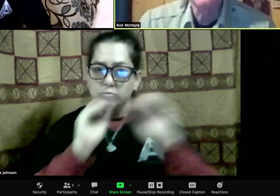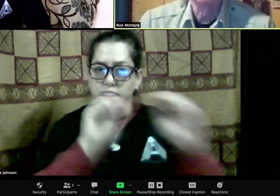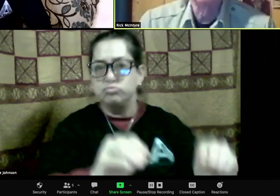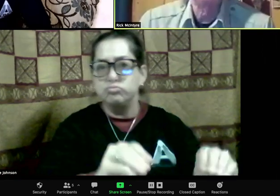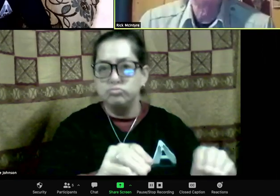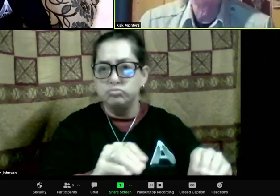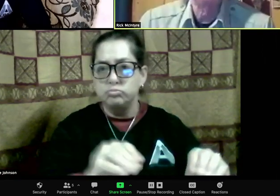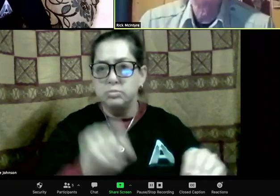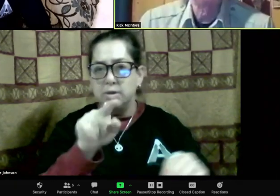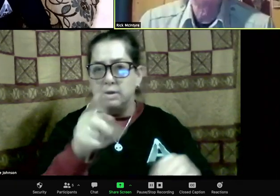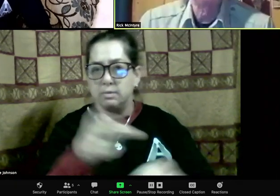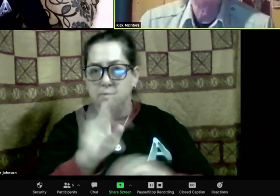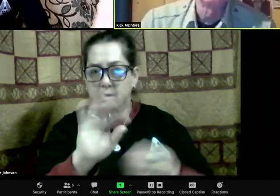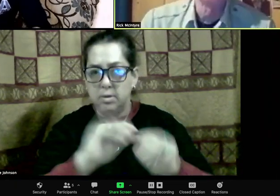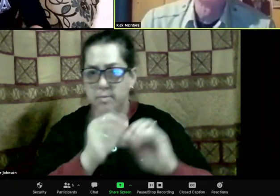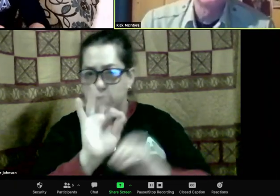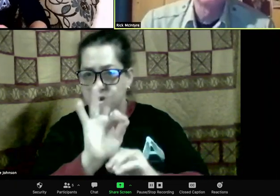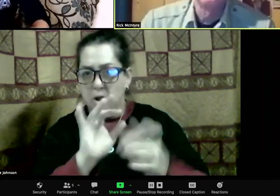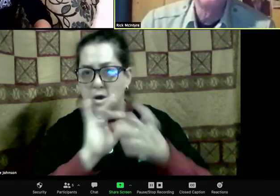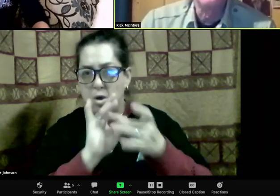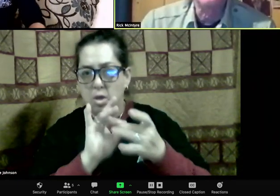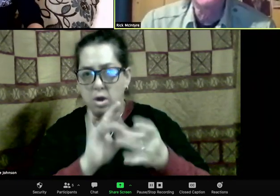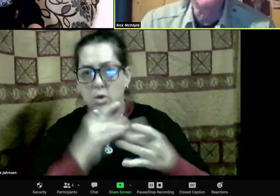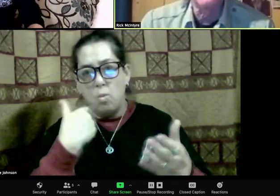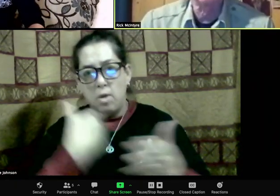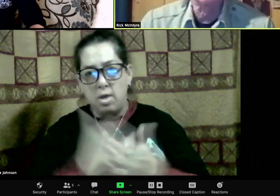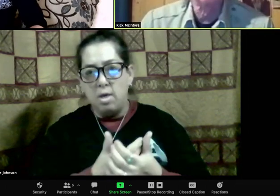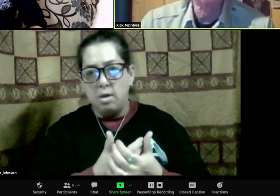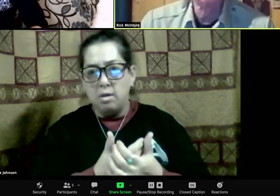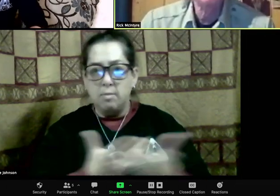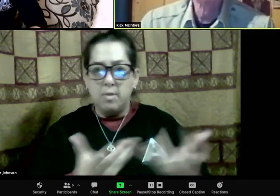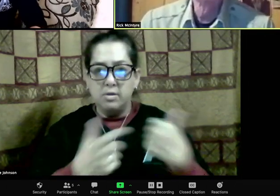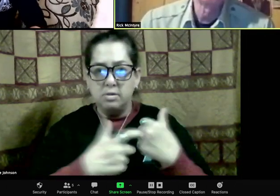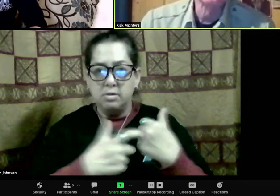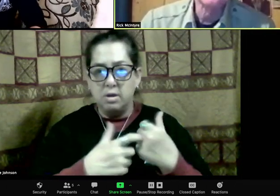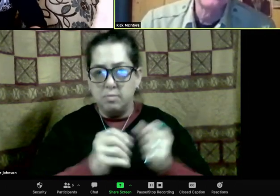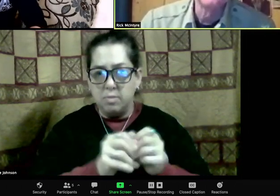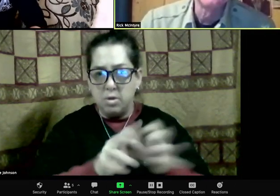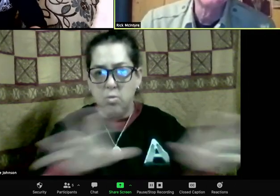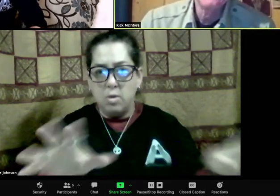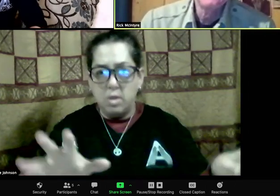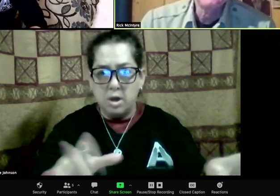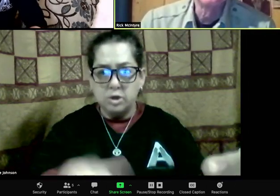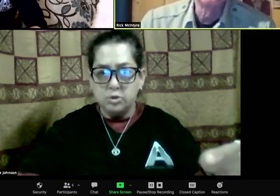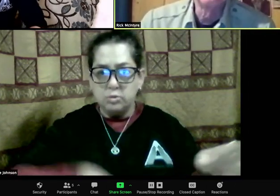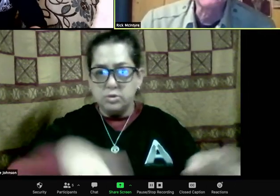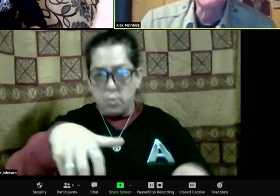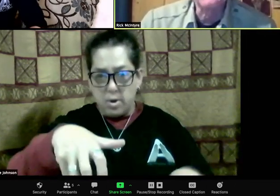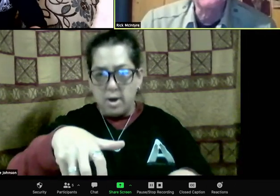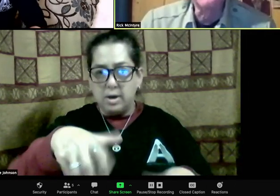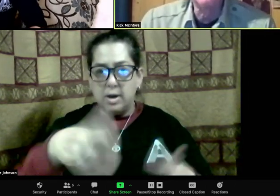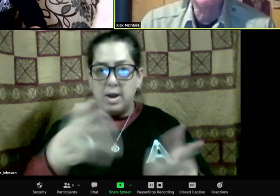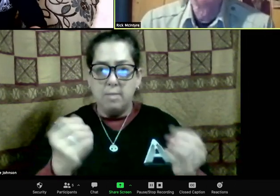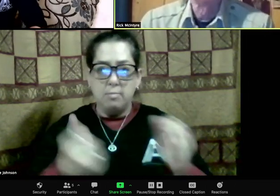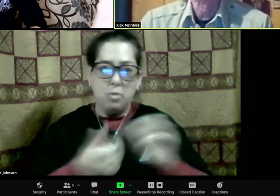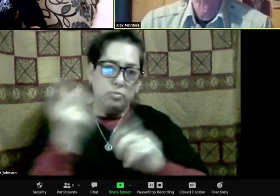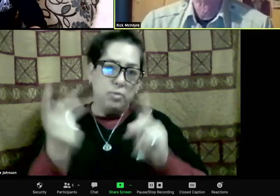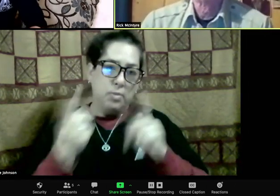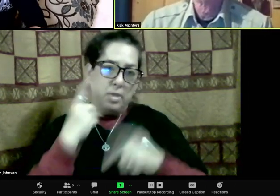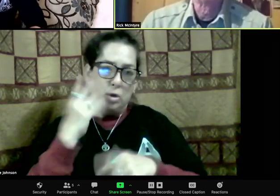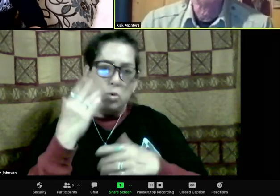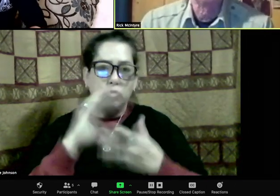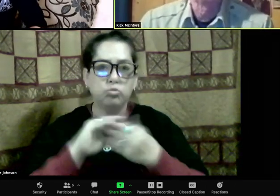January 12, 1995, when the wolves arrived. And because there was no male